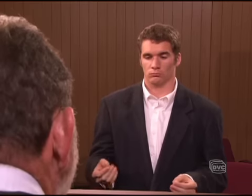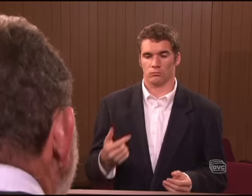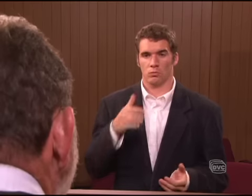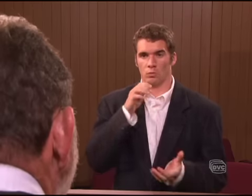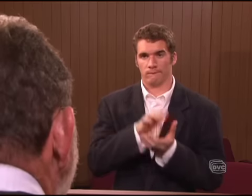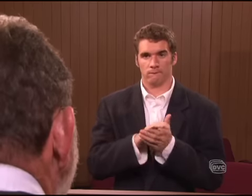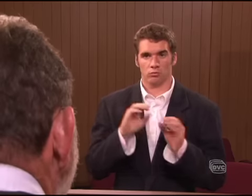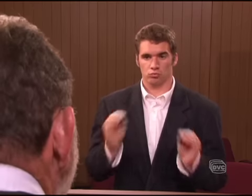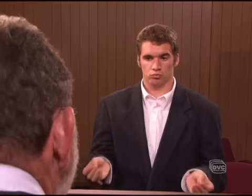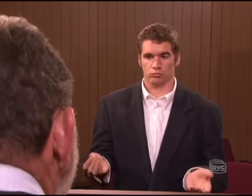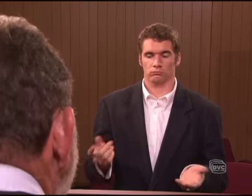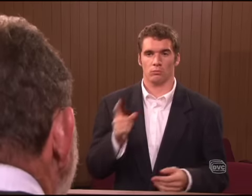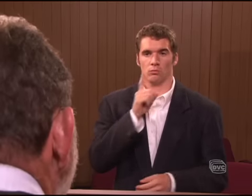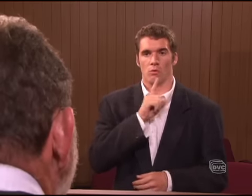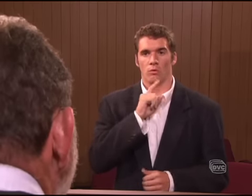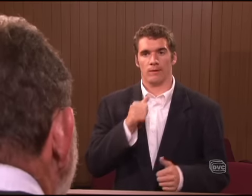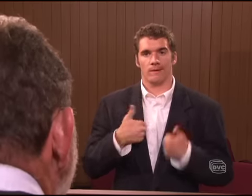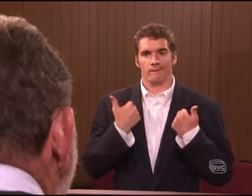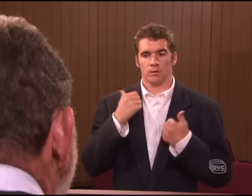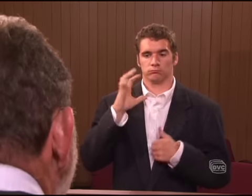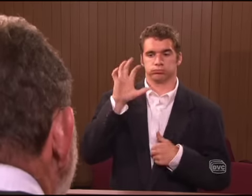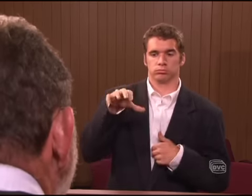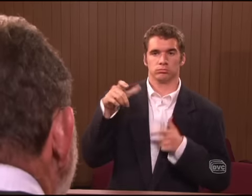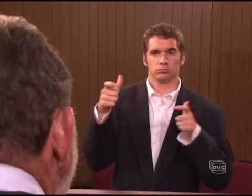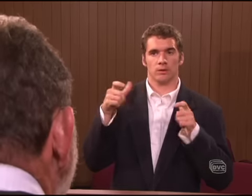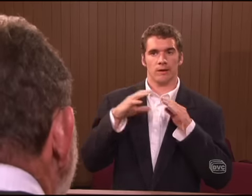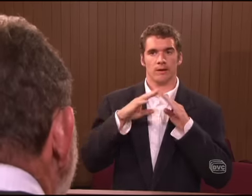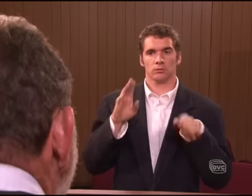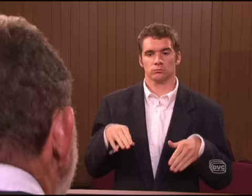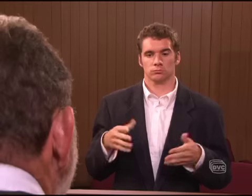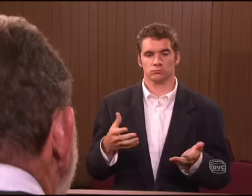I have no wife, no children. I live in a nice house.